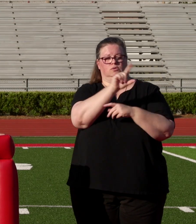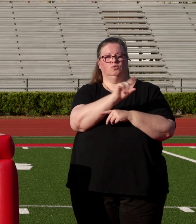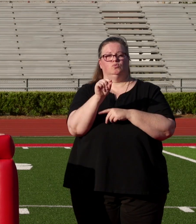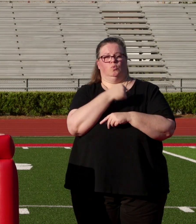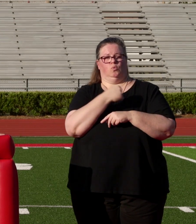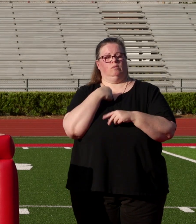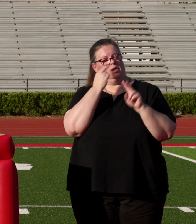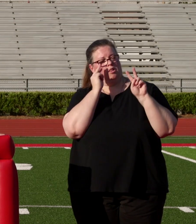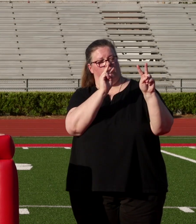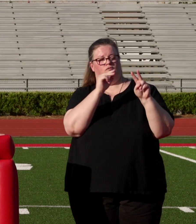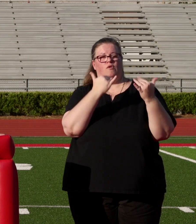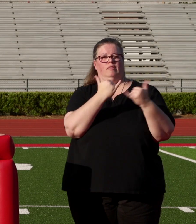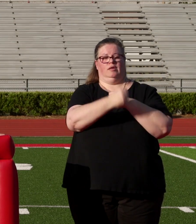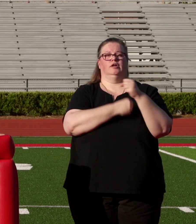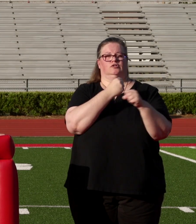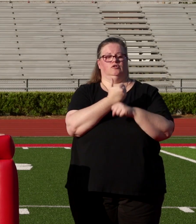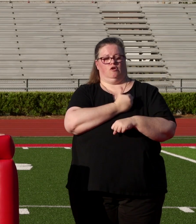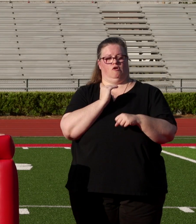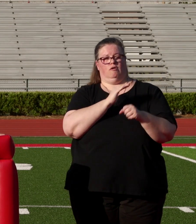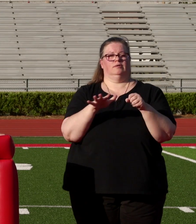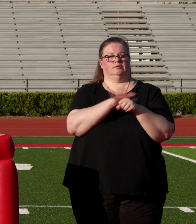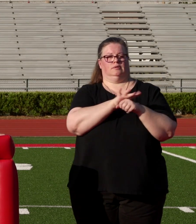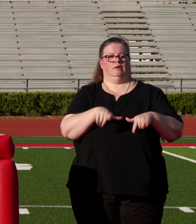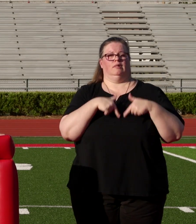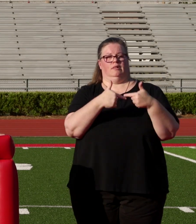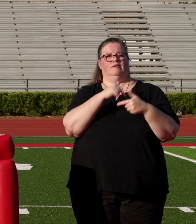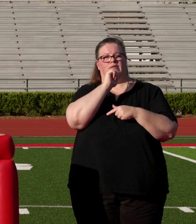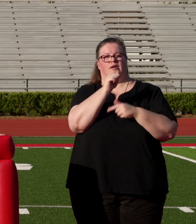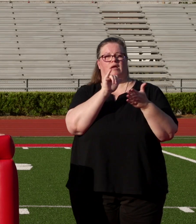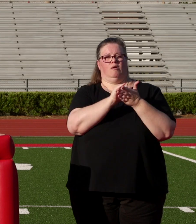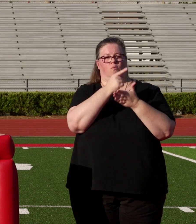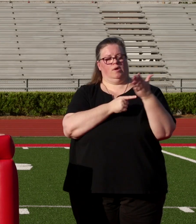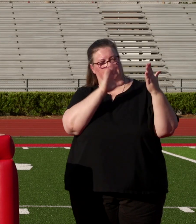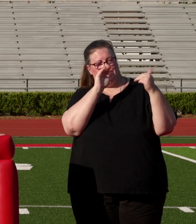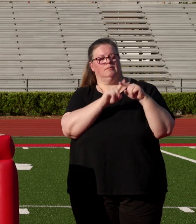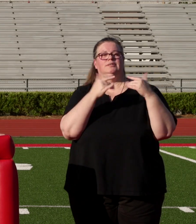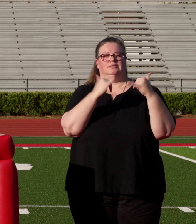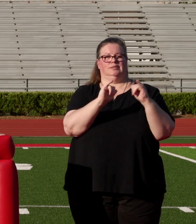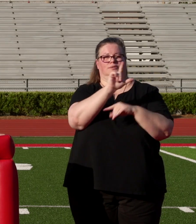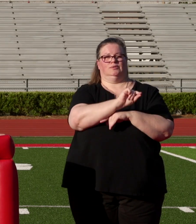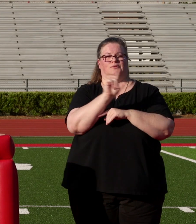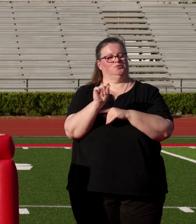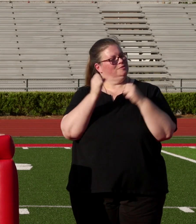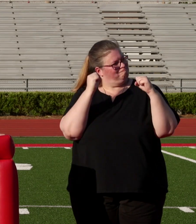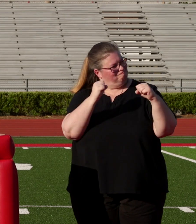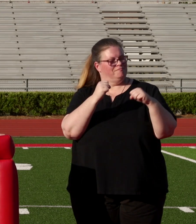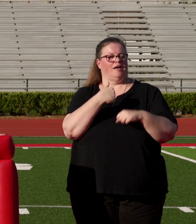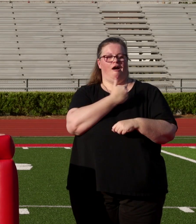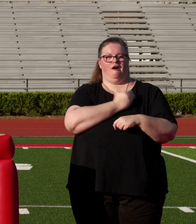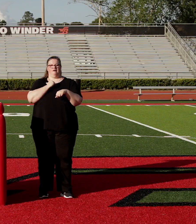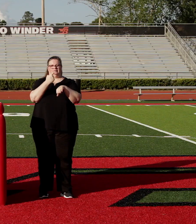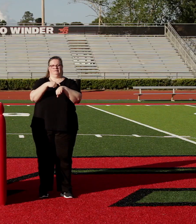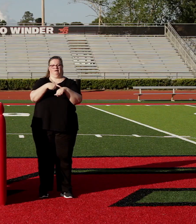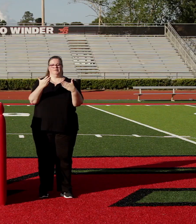we have been looking forward to this year literally our entire lives. It's not what we expected, but still, it's 2020, baby. Our time